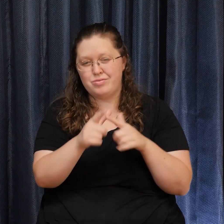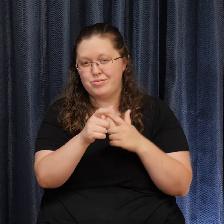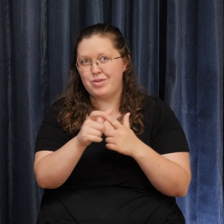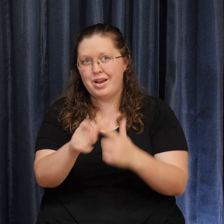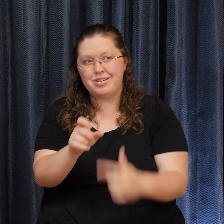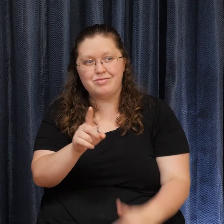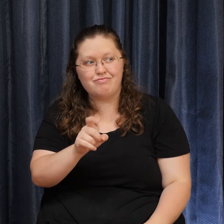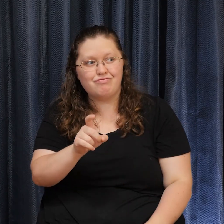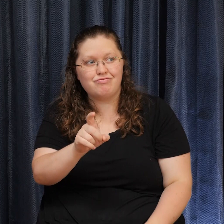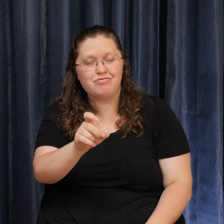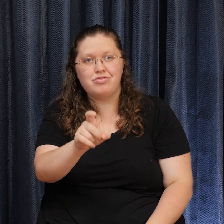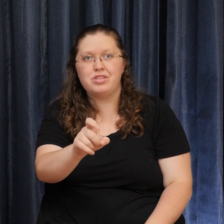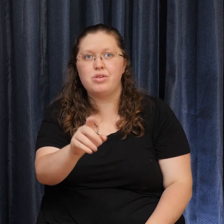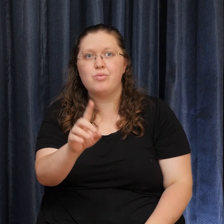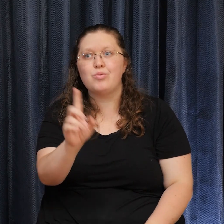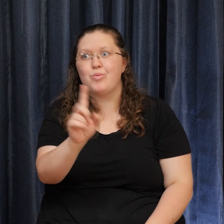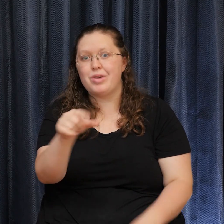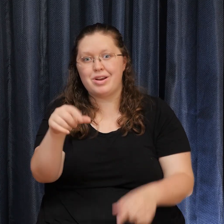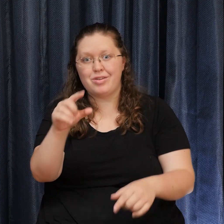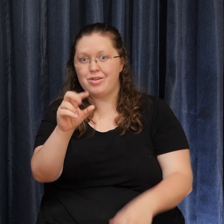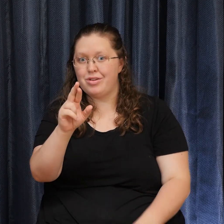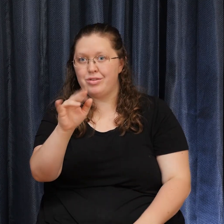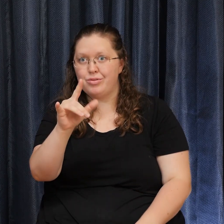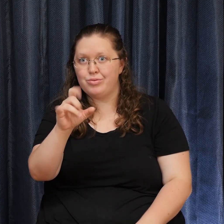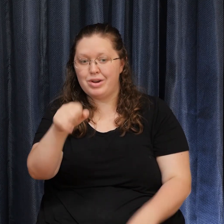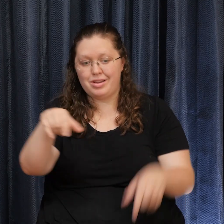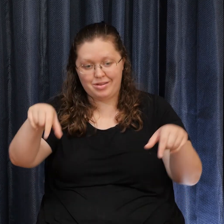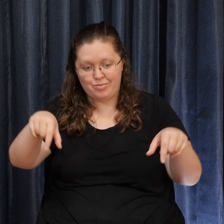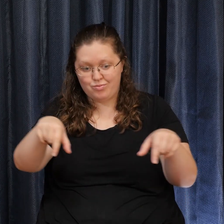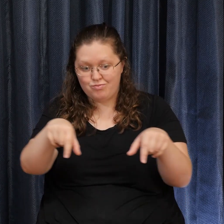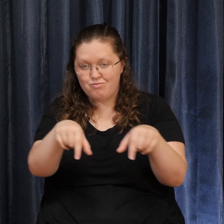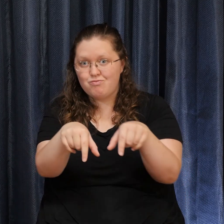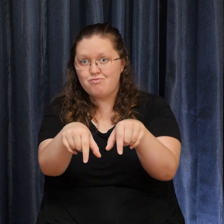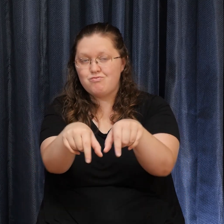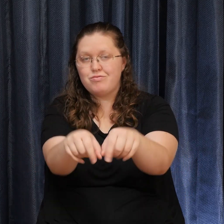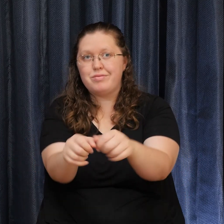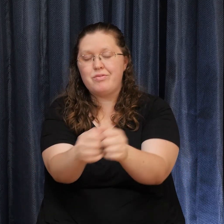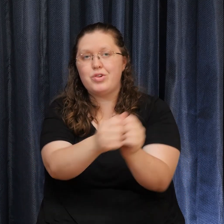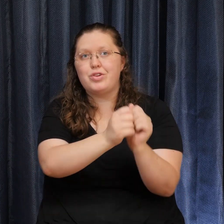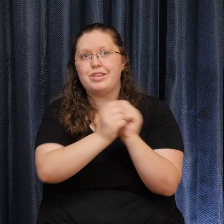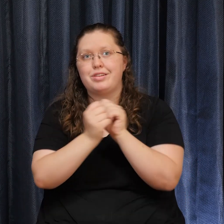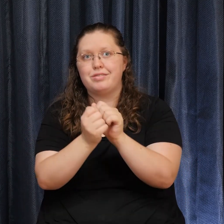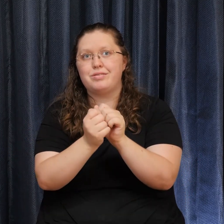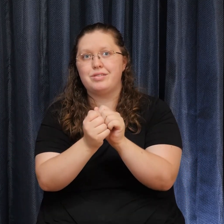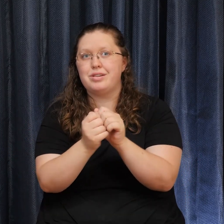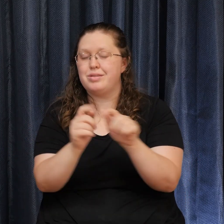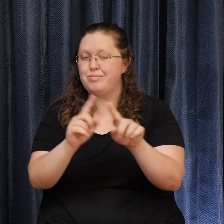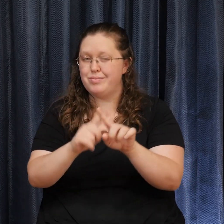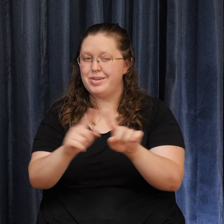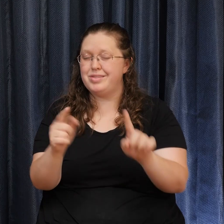rails come together. And yet you intellectually know this never happens.